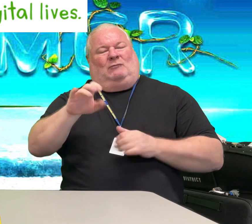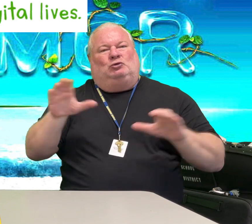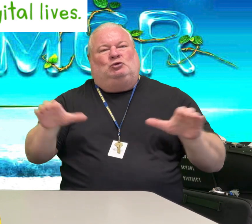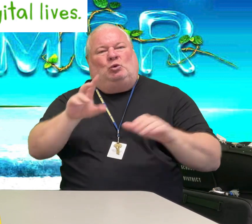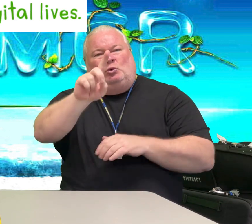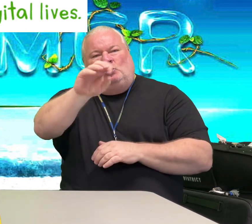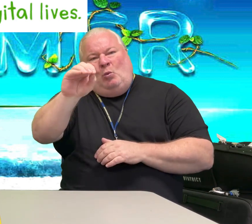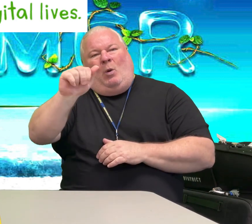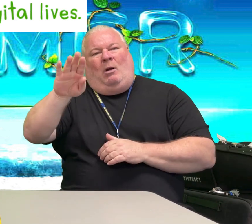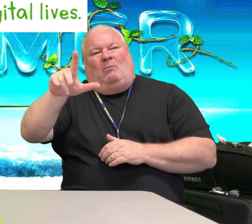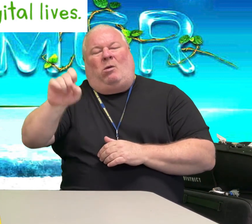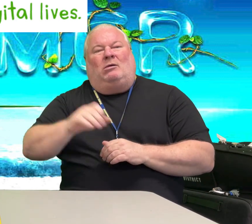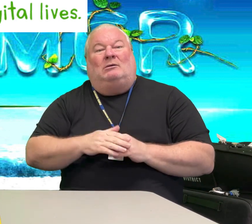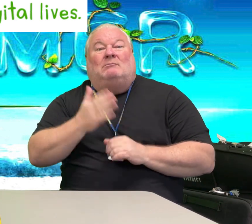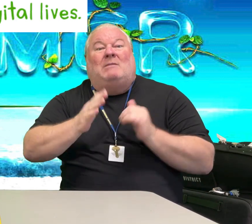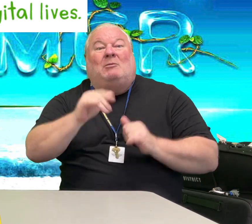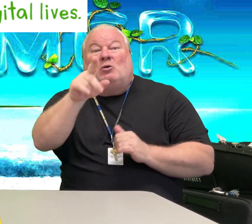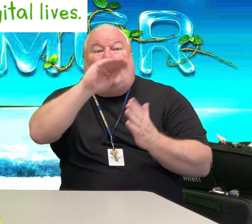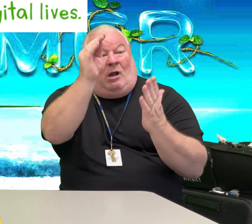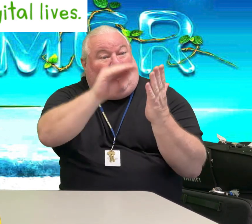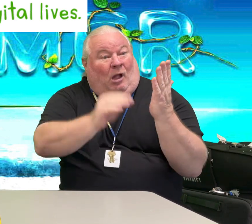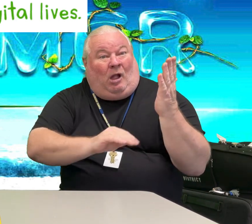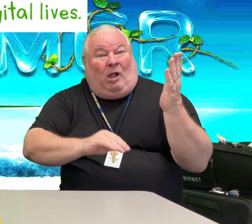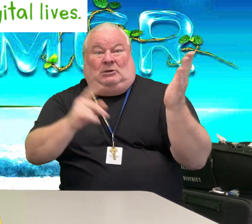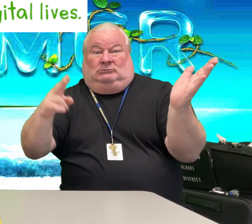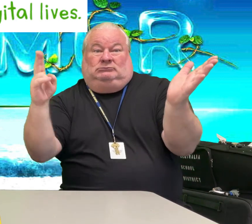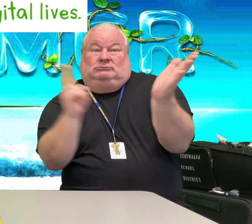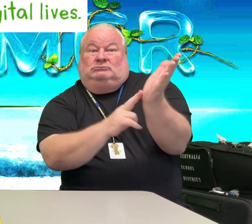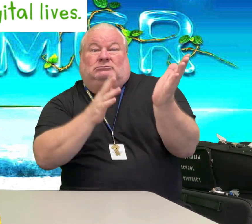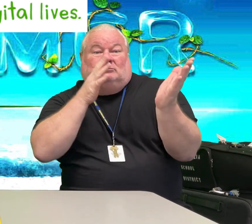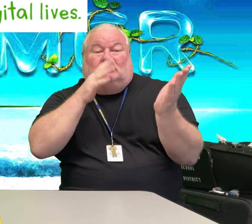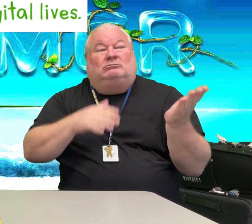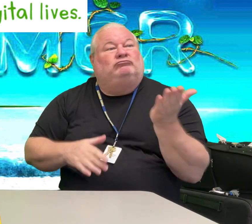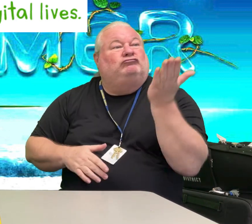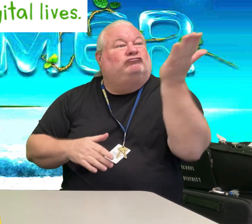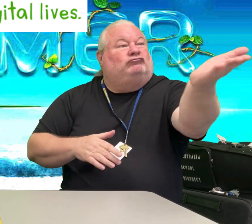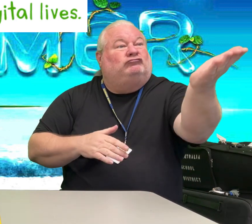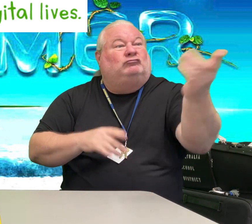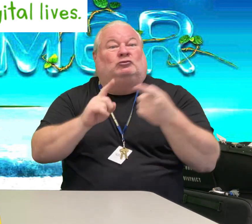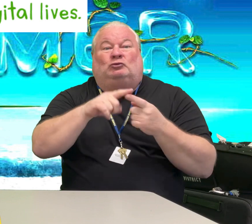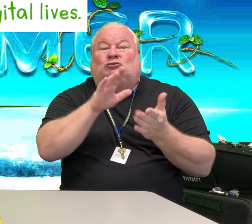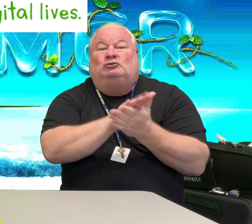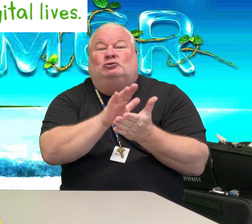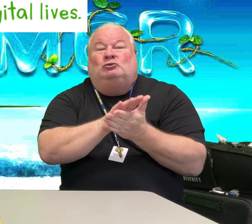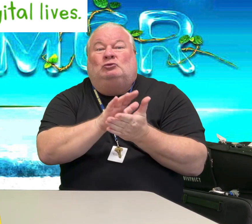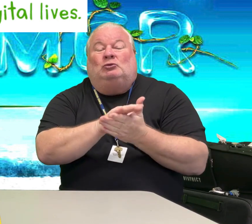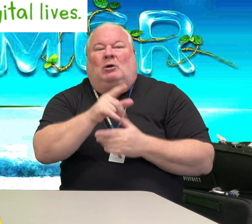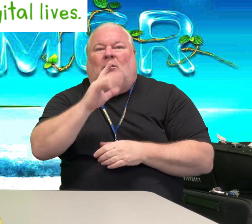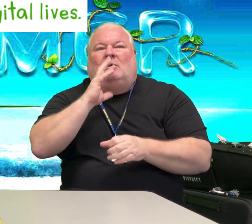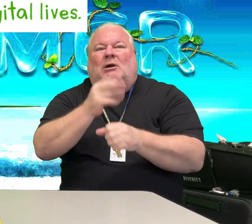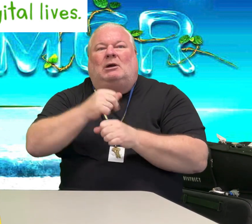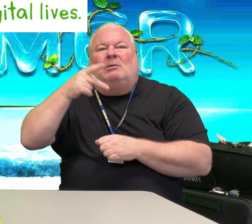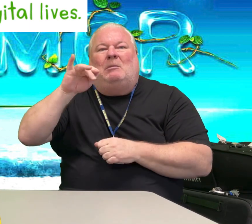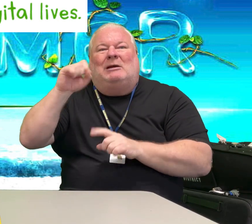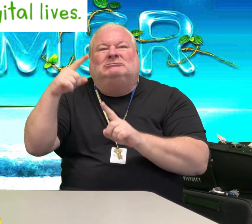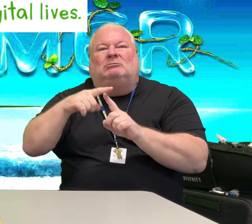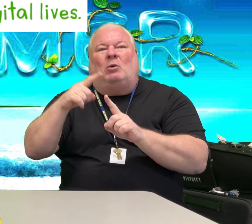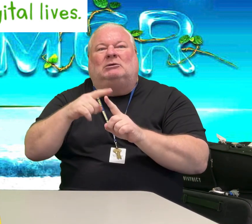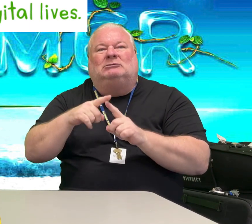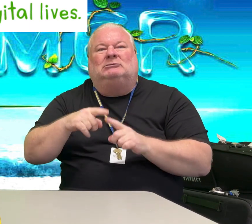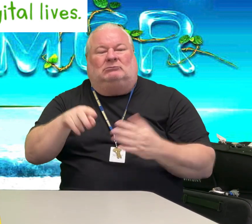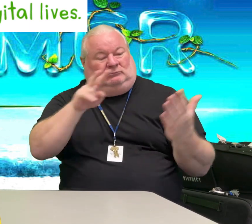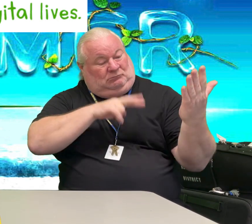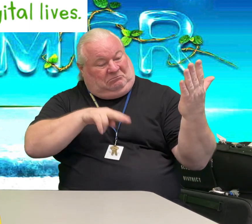Maybe turn in your finely crafted schedule at the beginning of the fall school year and receive PBIS points.